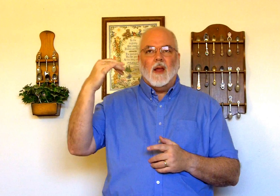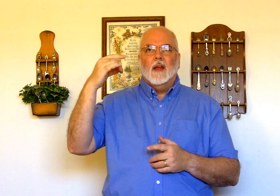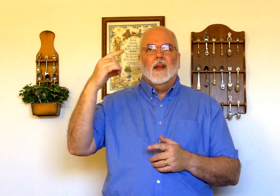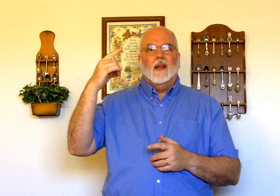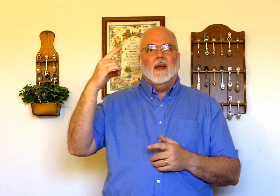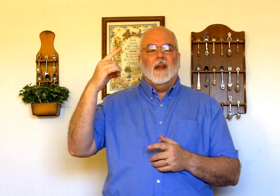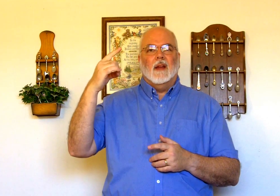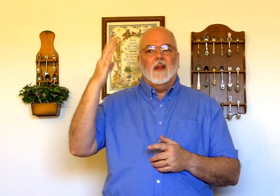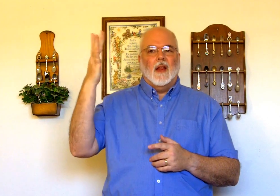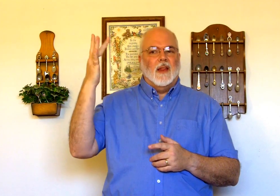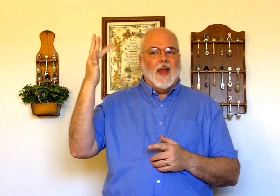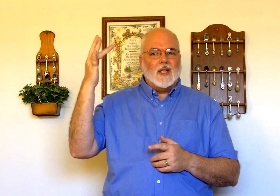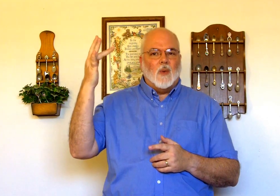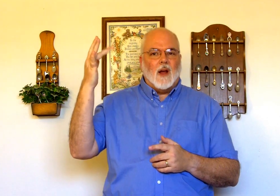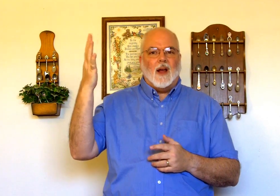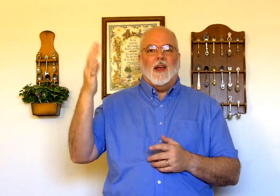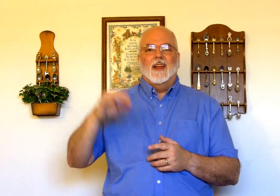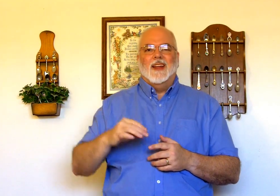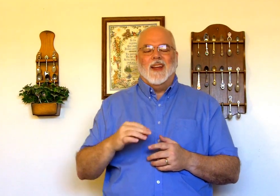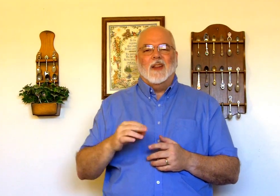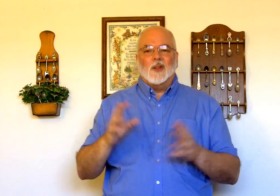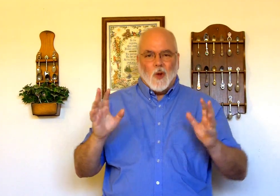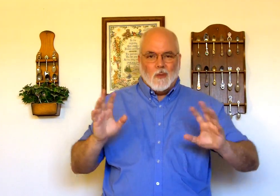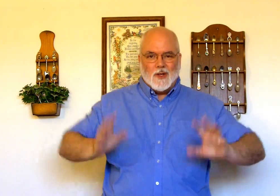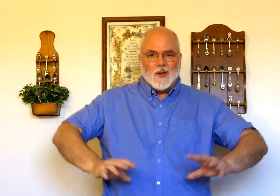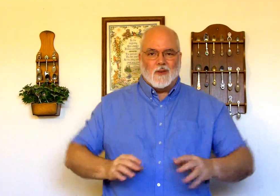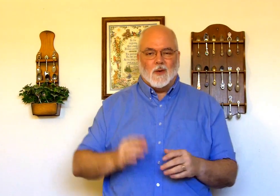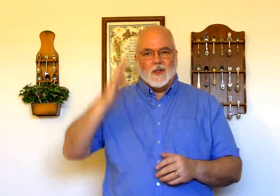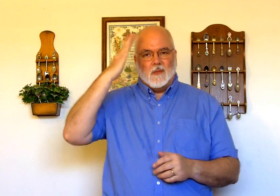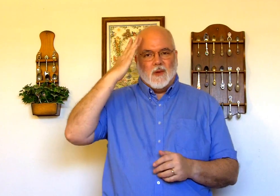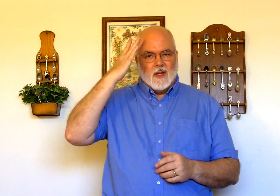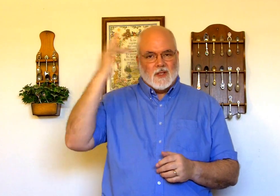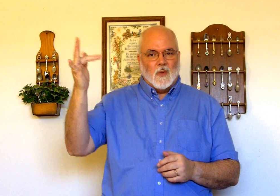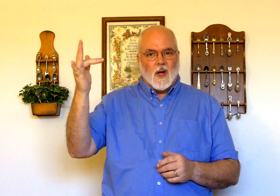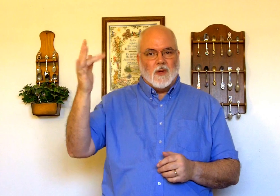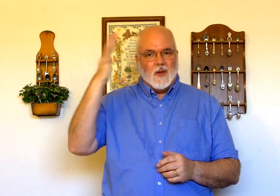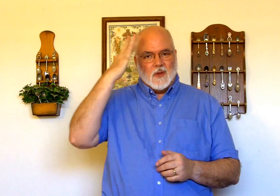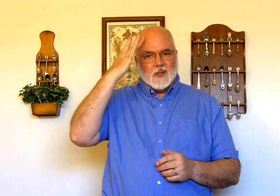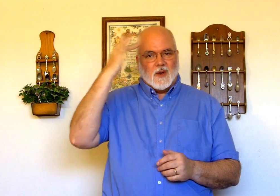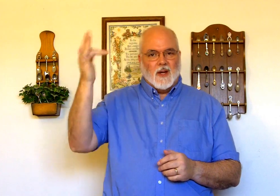and that's why. Now there's a whole bunch of different ones. This is the one I'm going to use. All right?